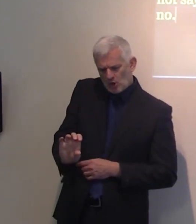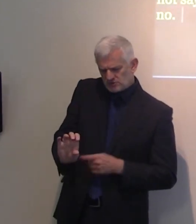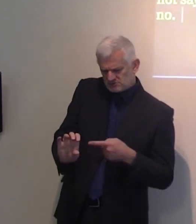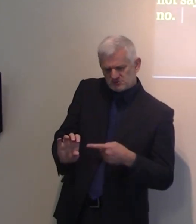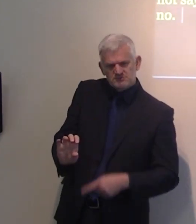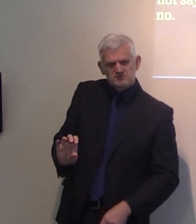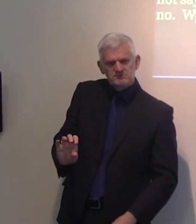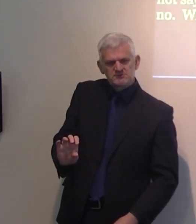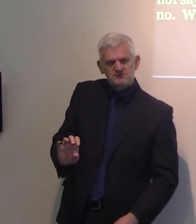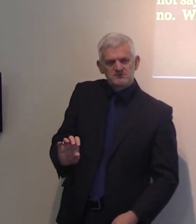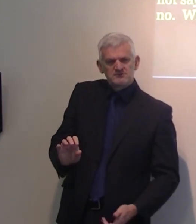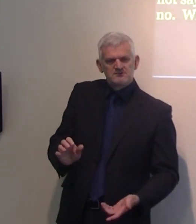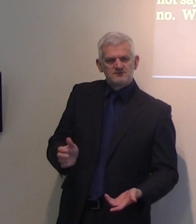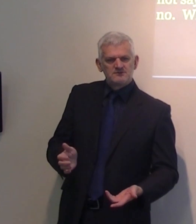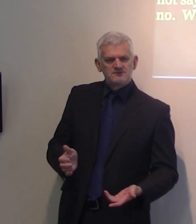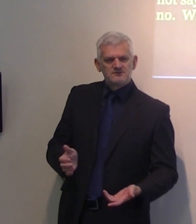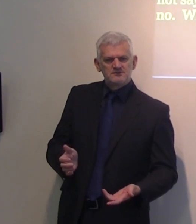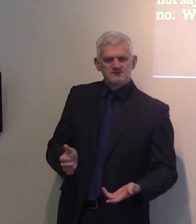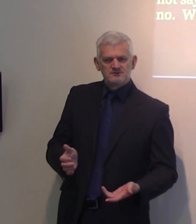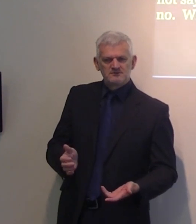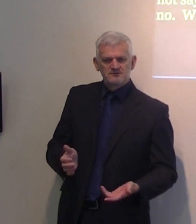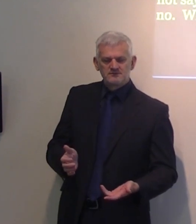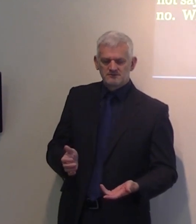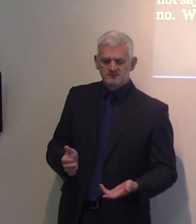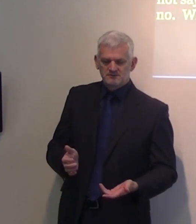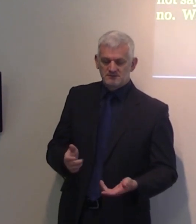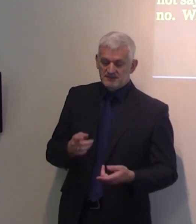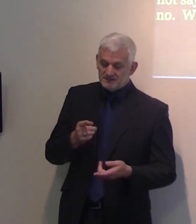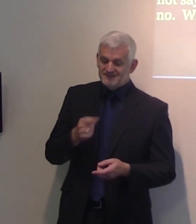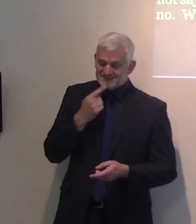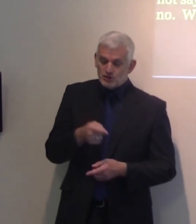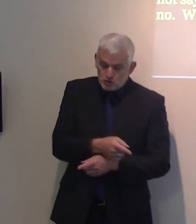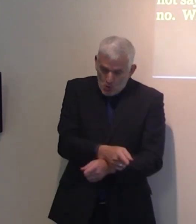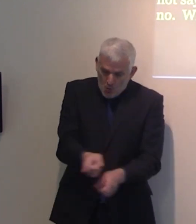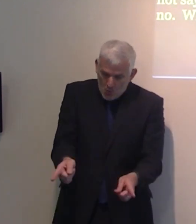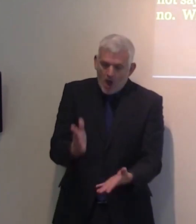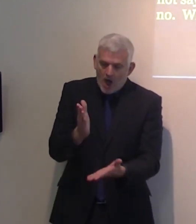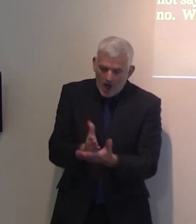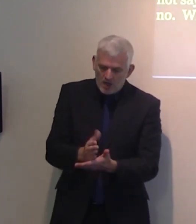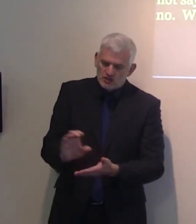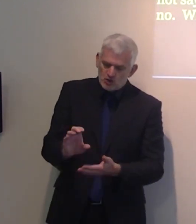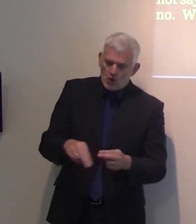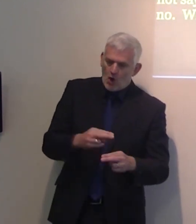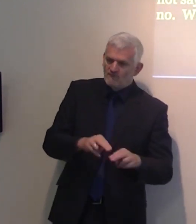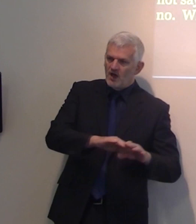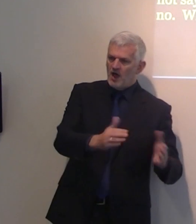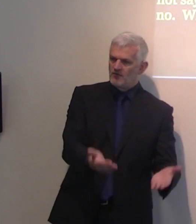And he says, ye are the soul of the earth. And I am sure you have noticed that. He doesn't say you